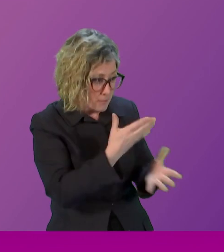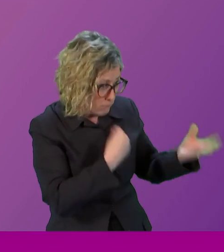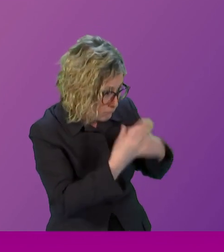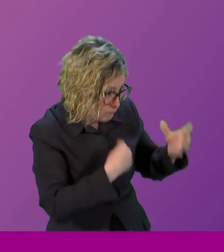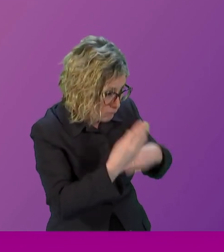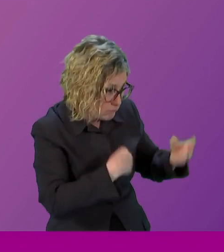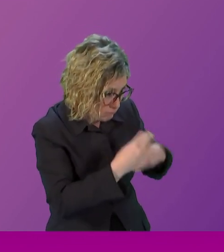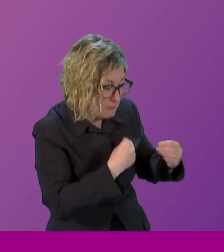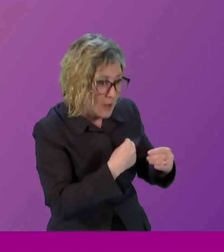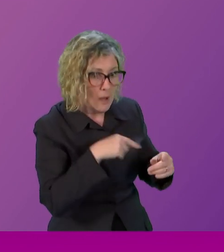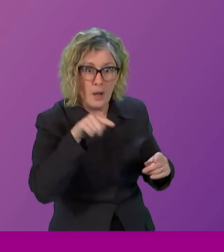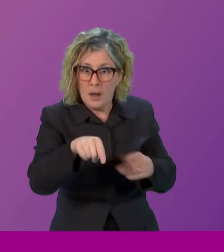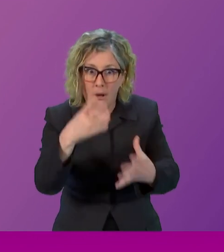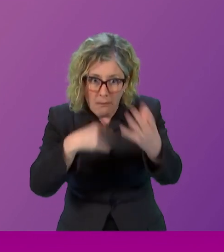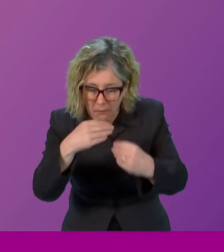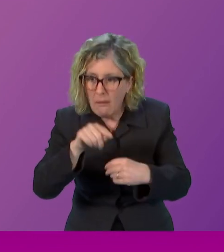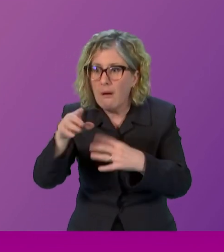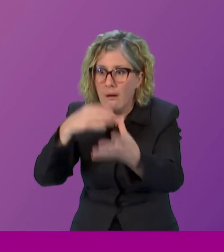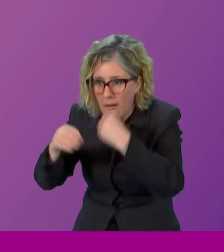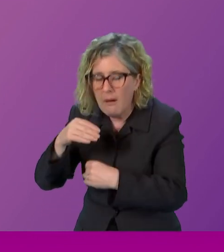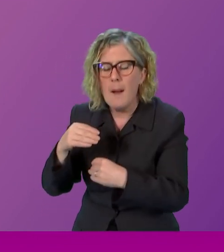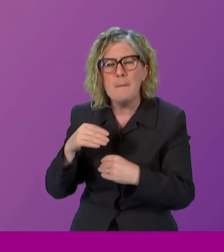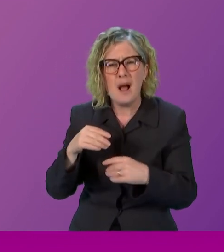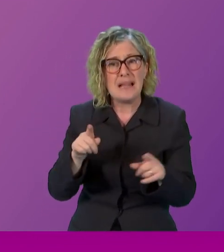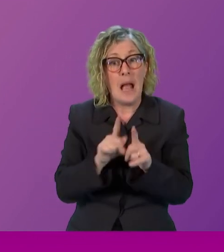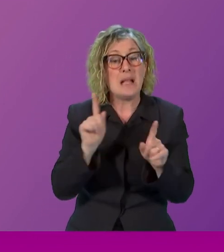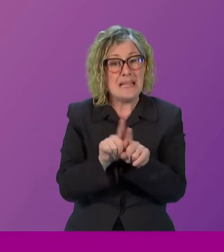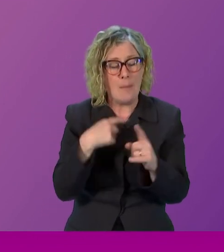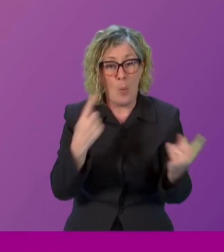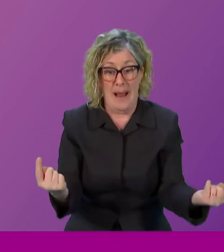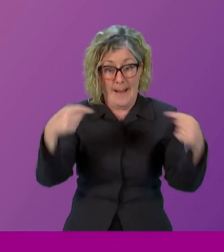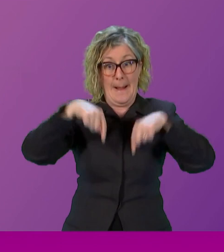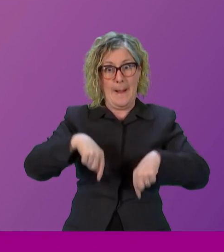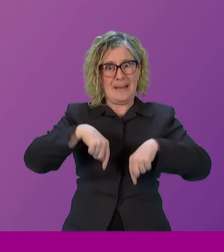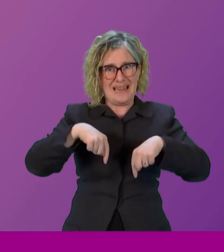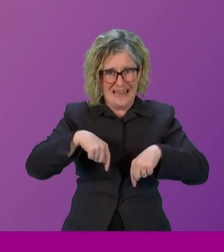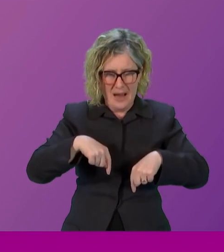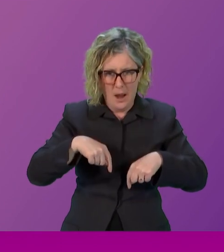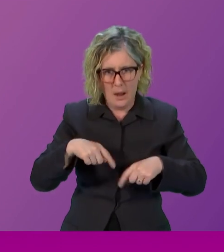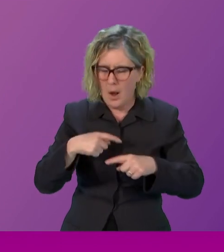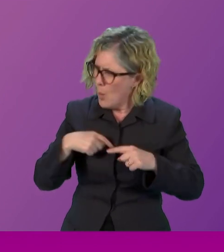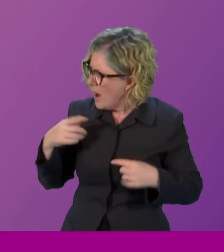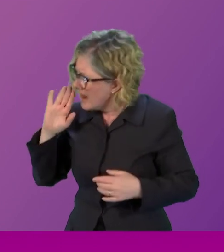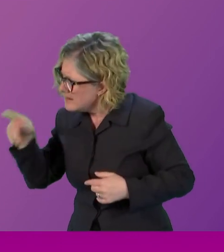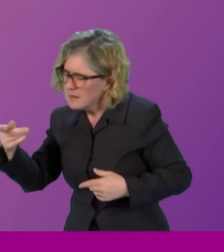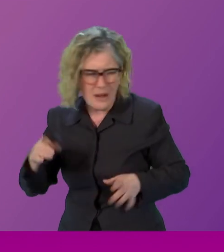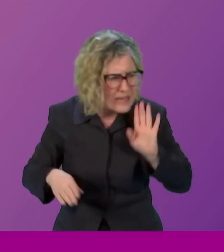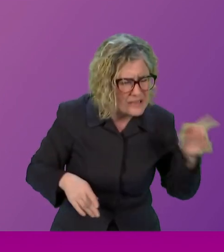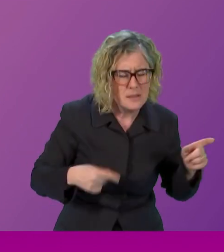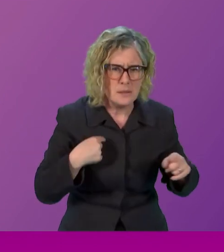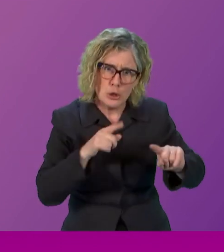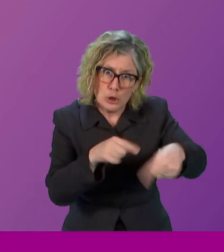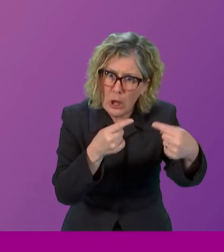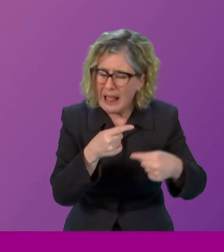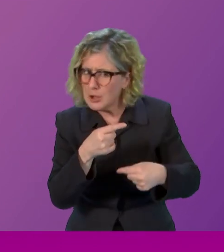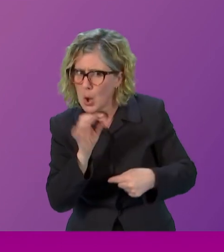But it's also up to us when we are here to challenge, to question just how much progress is being made and keeping